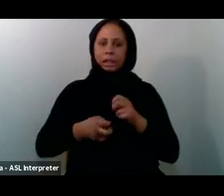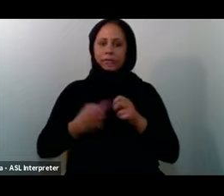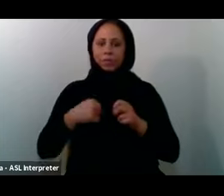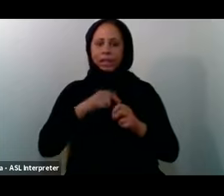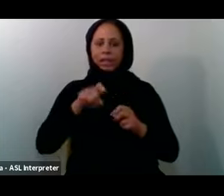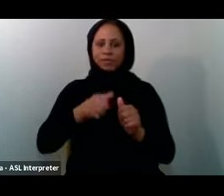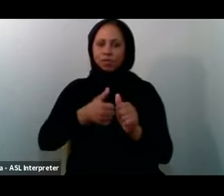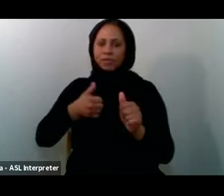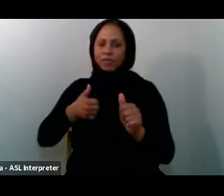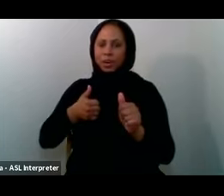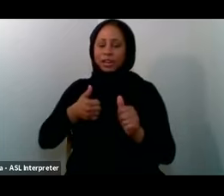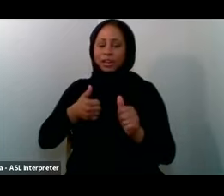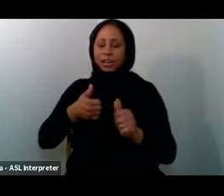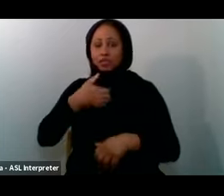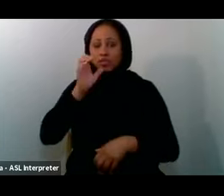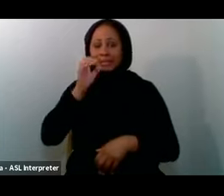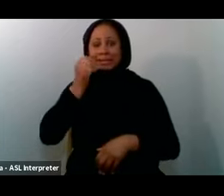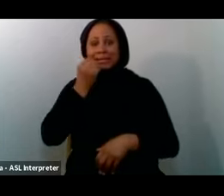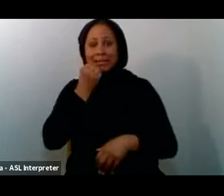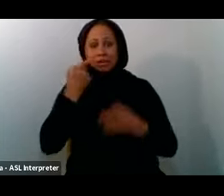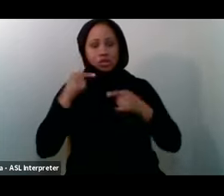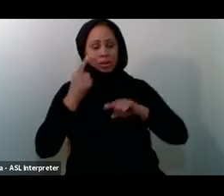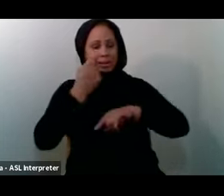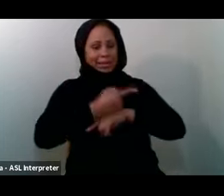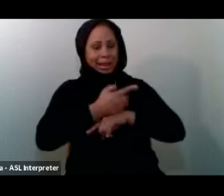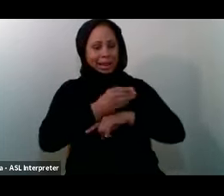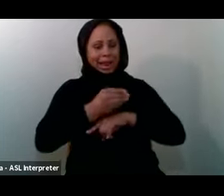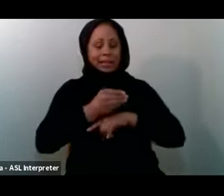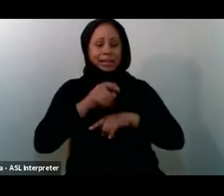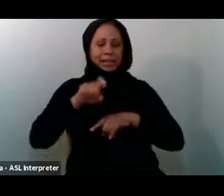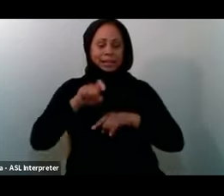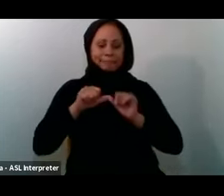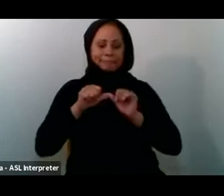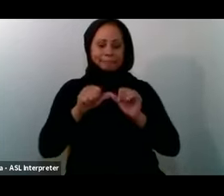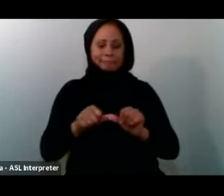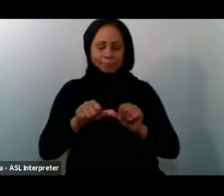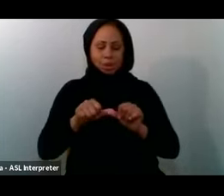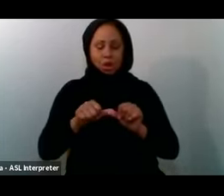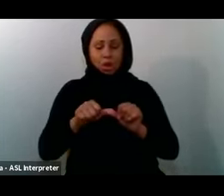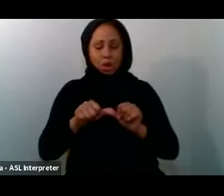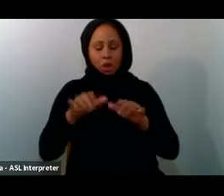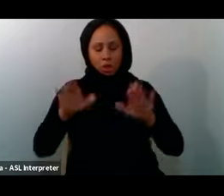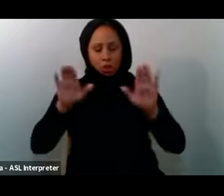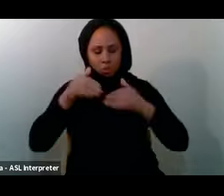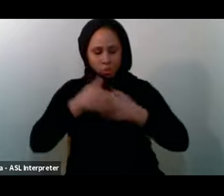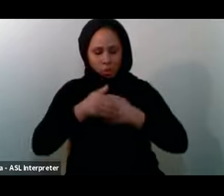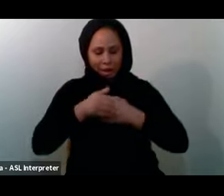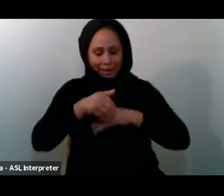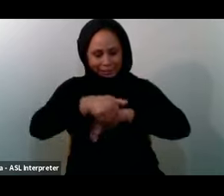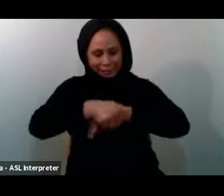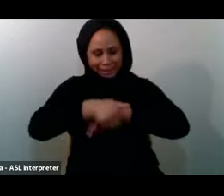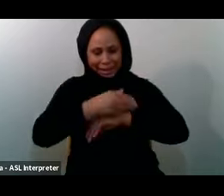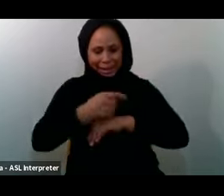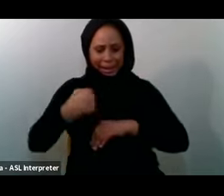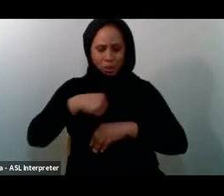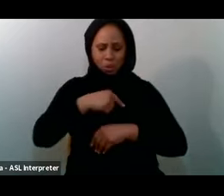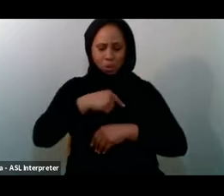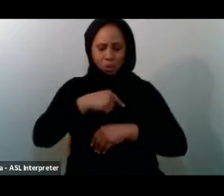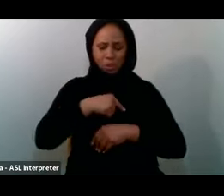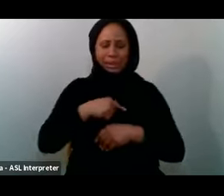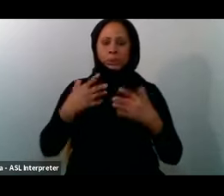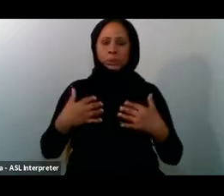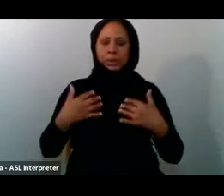have to stay awake at night praying Our schedules change You know we become tired and groggy There's so much that